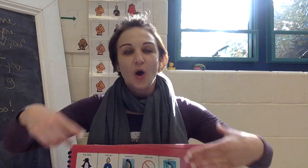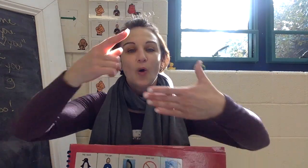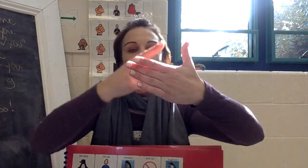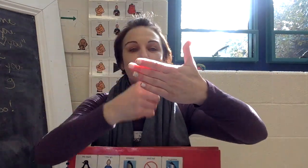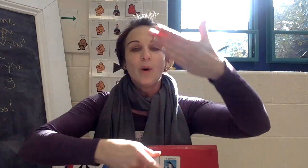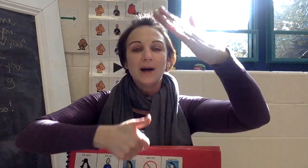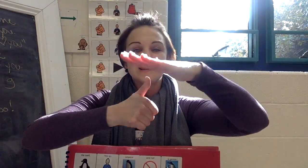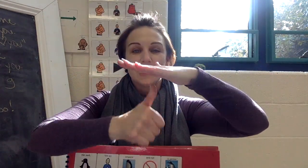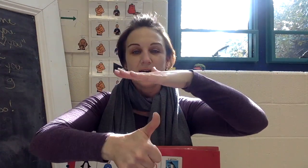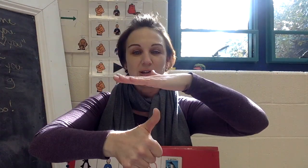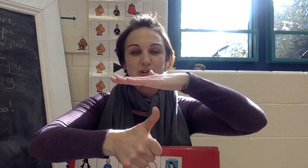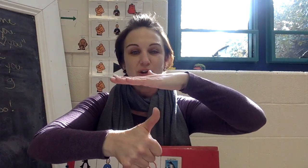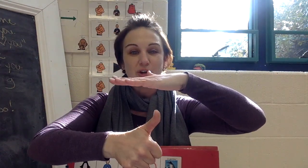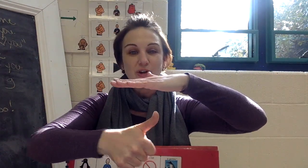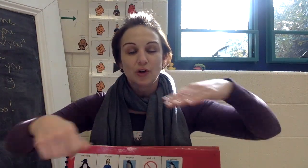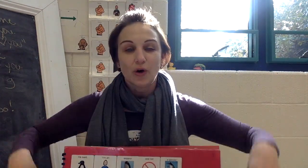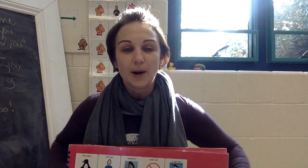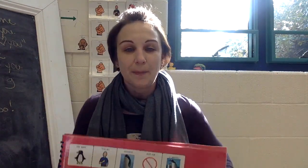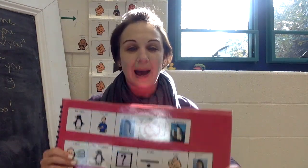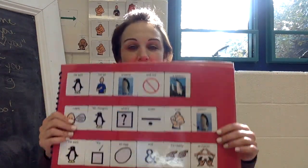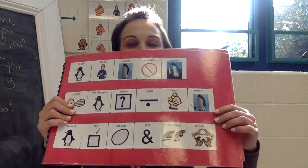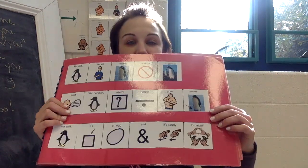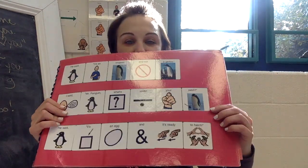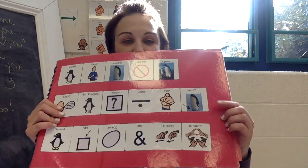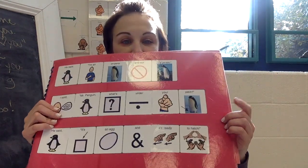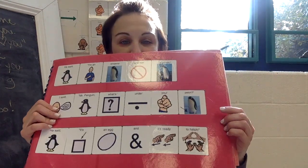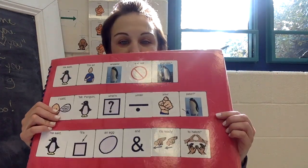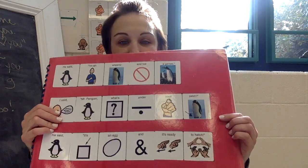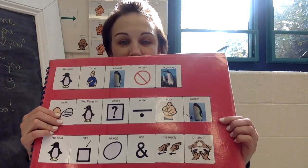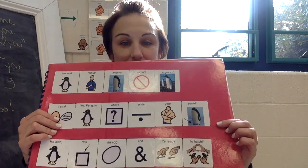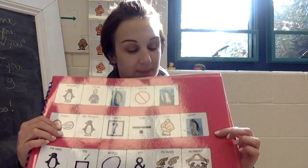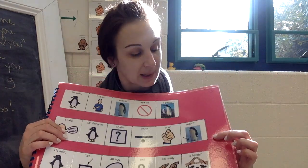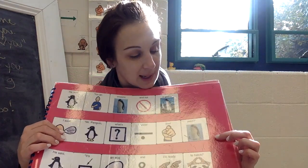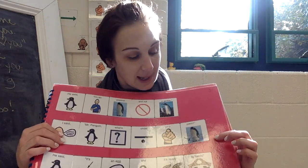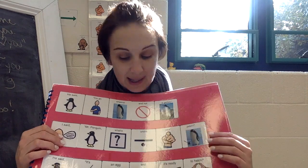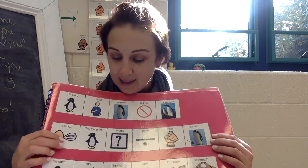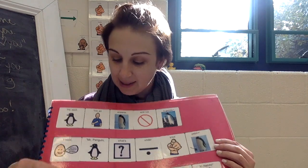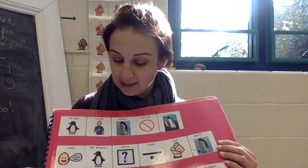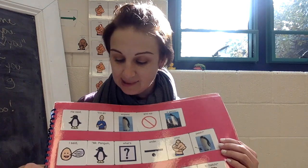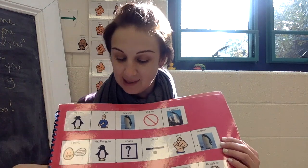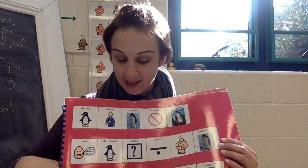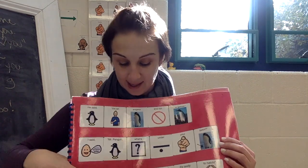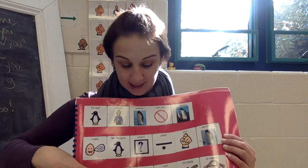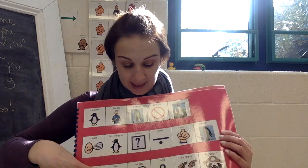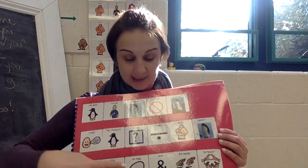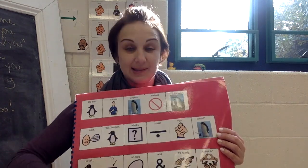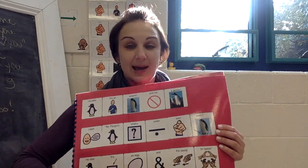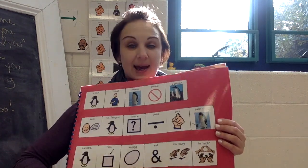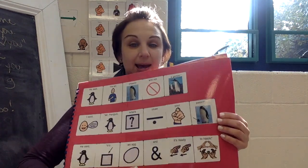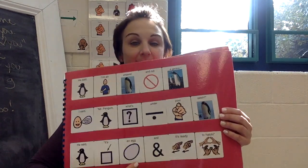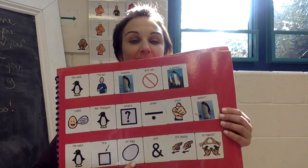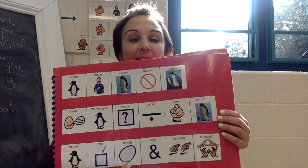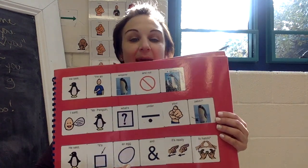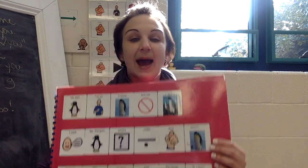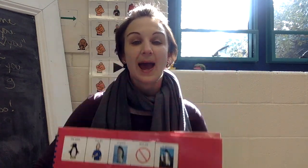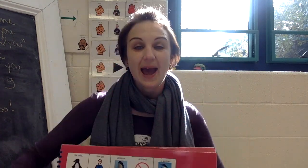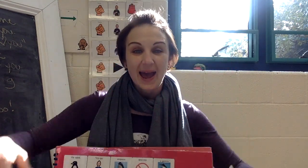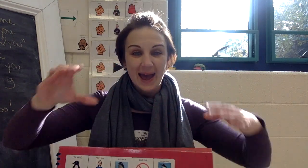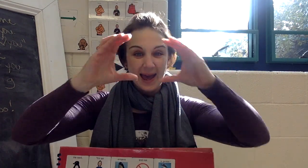what's under your patch? He said, it's an A